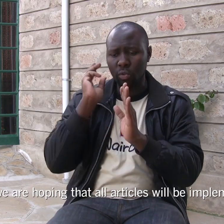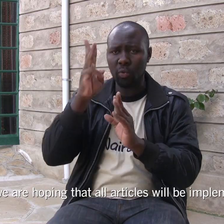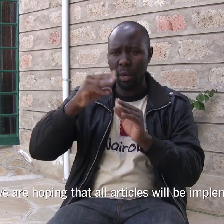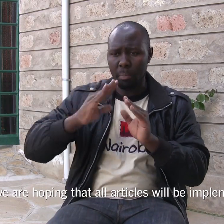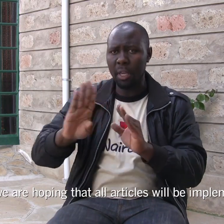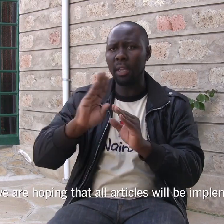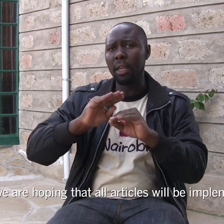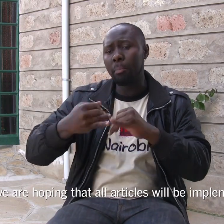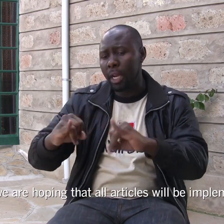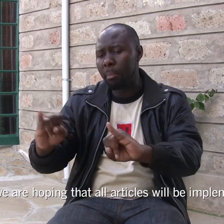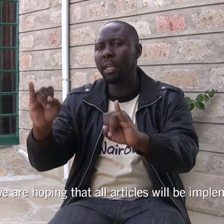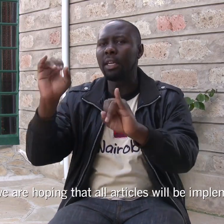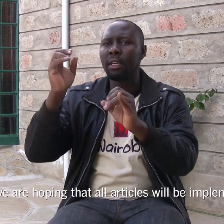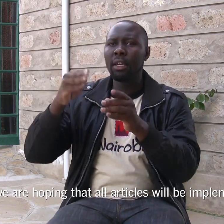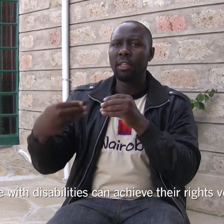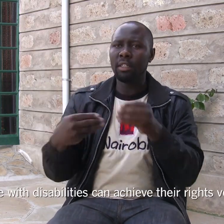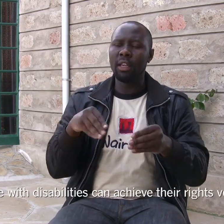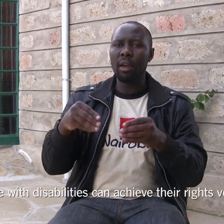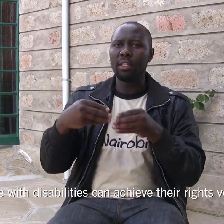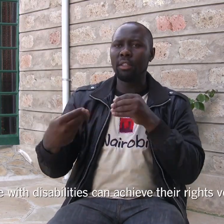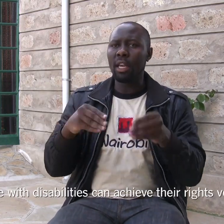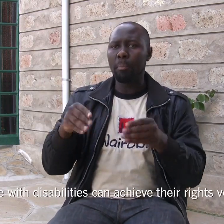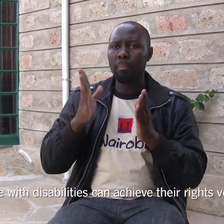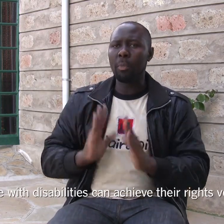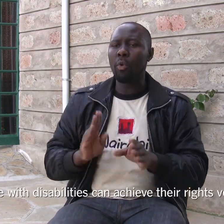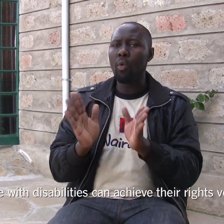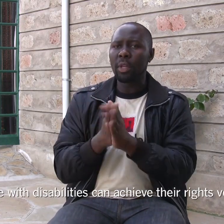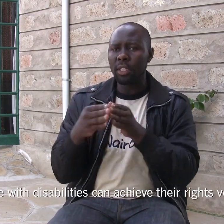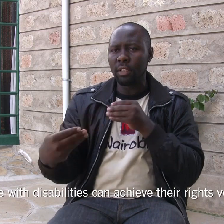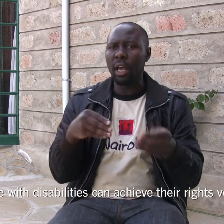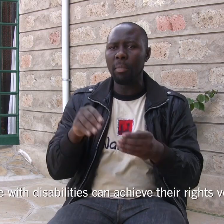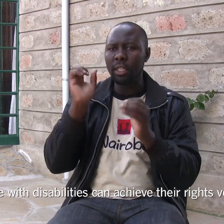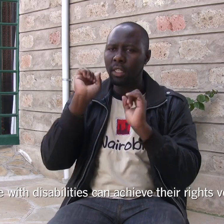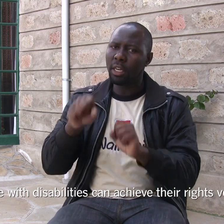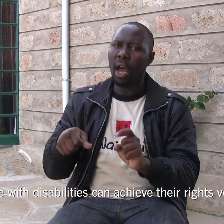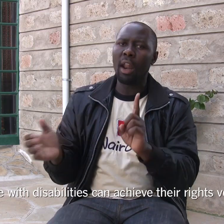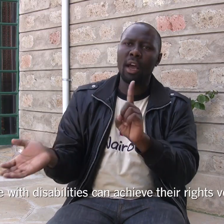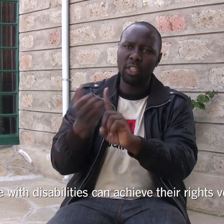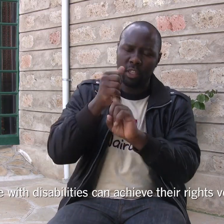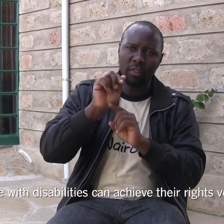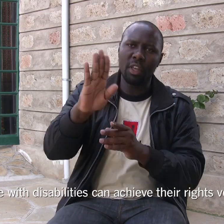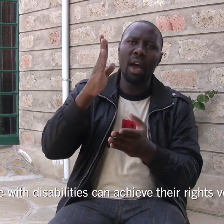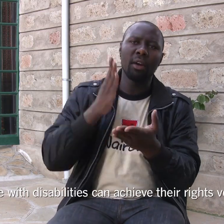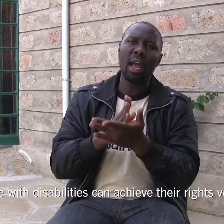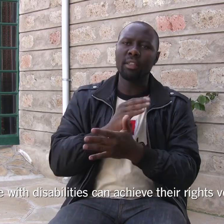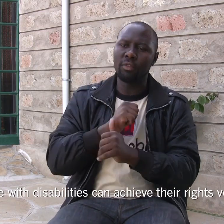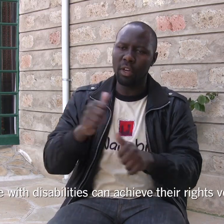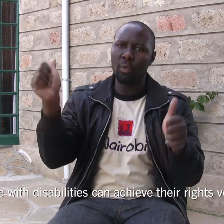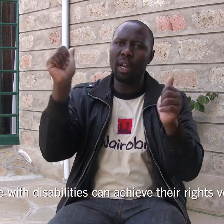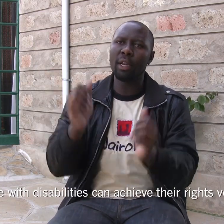will be implemented, people with disability can achieve their rights very well.